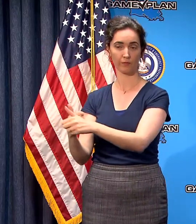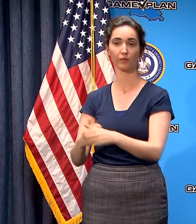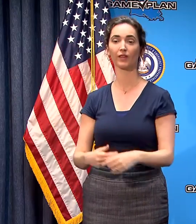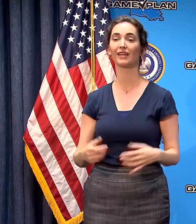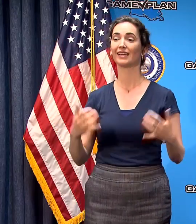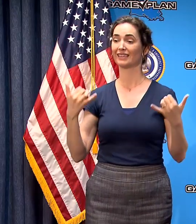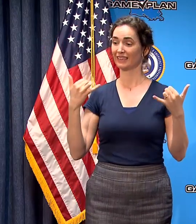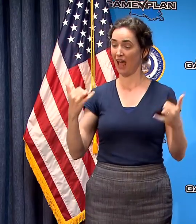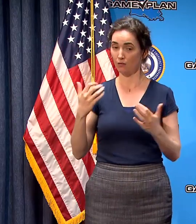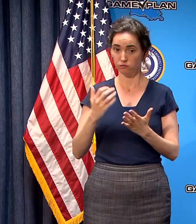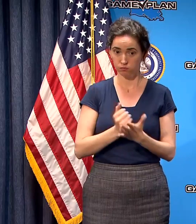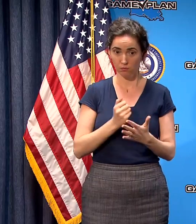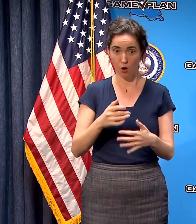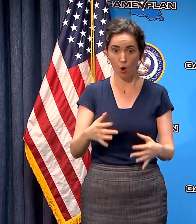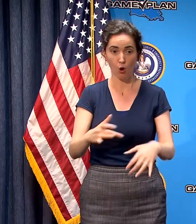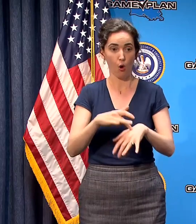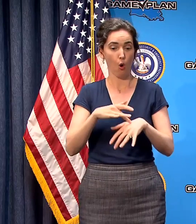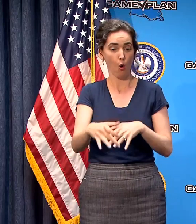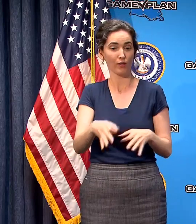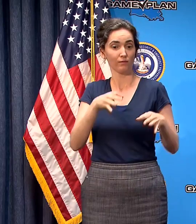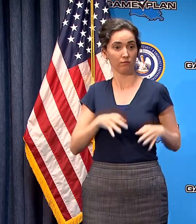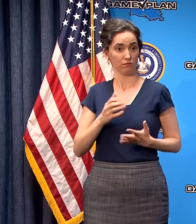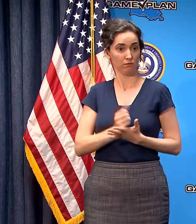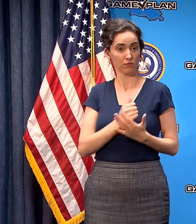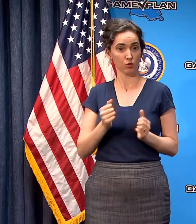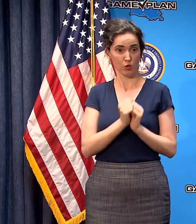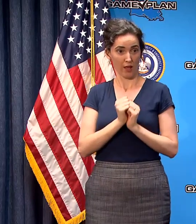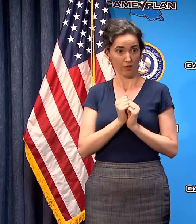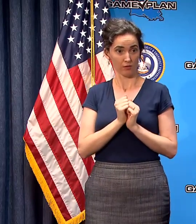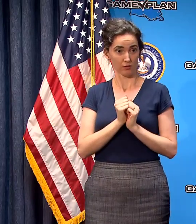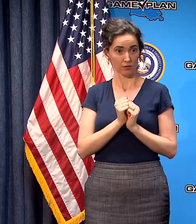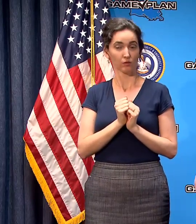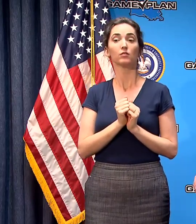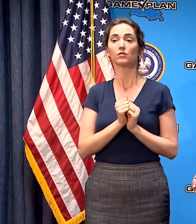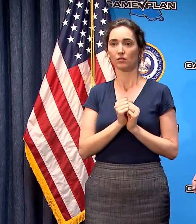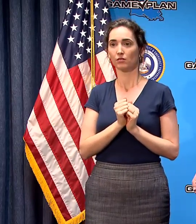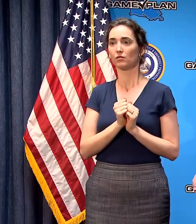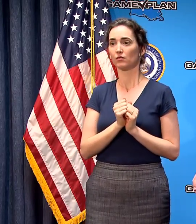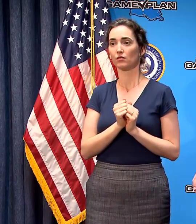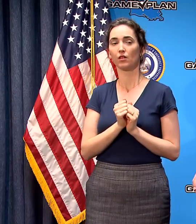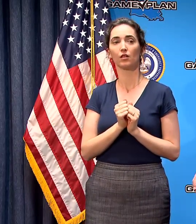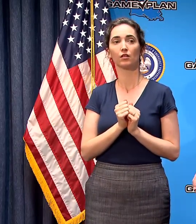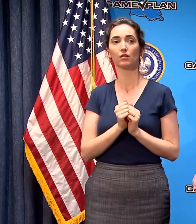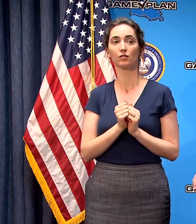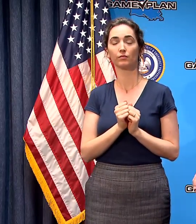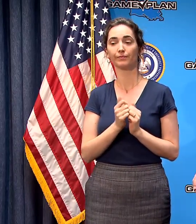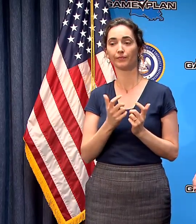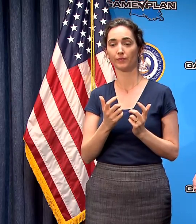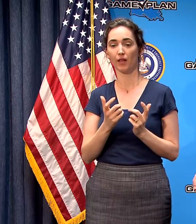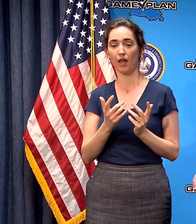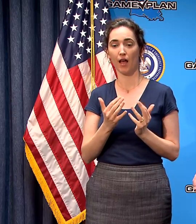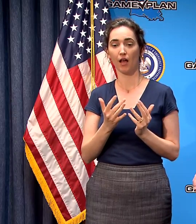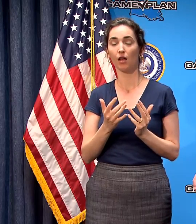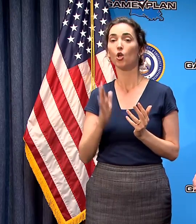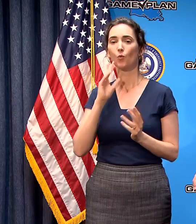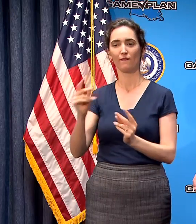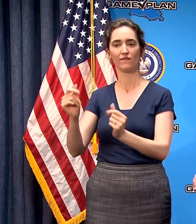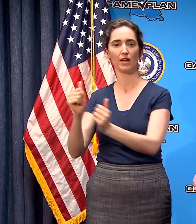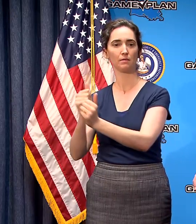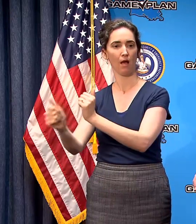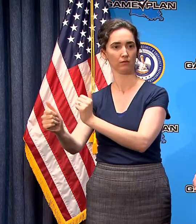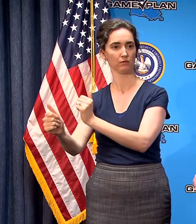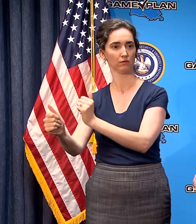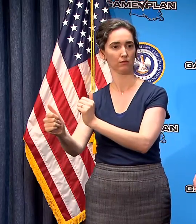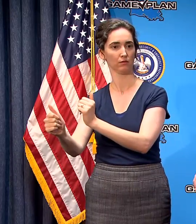engage it together and the sooner we're going to get past this and the